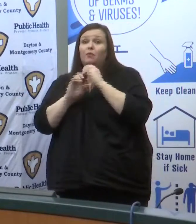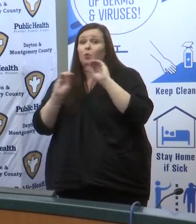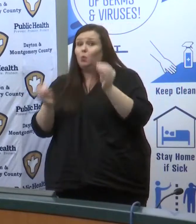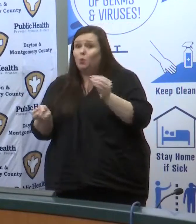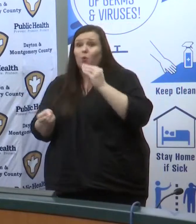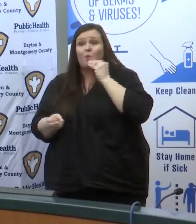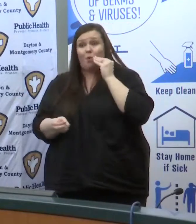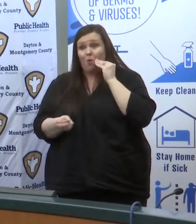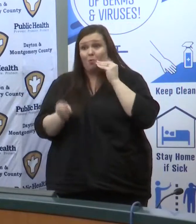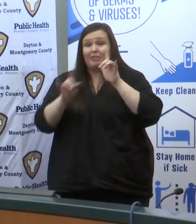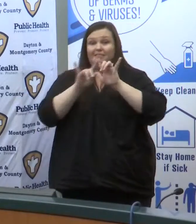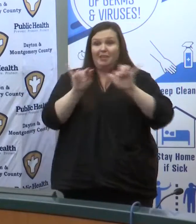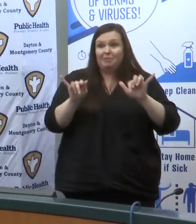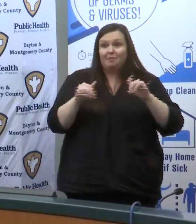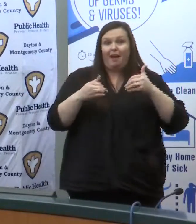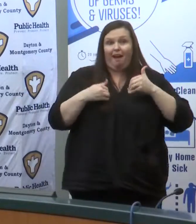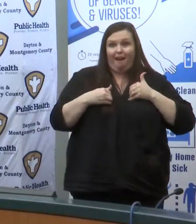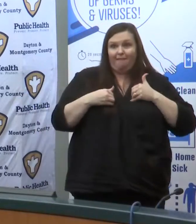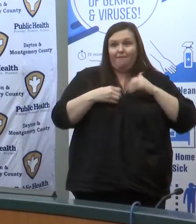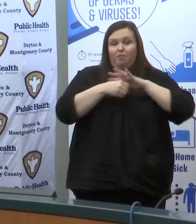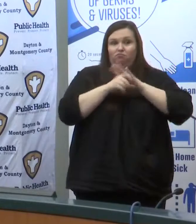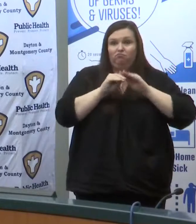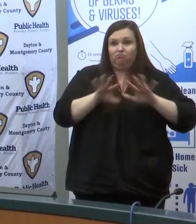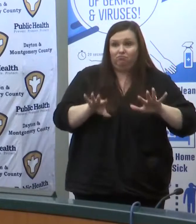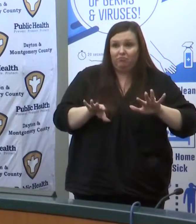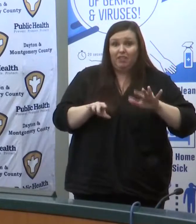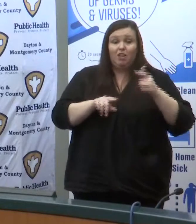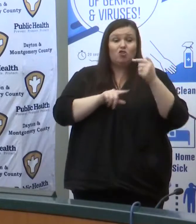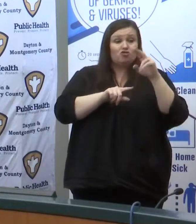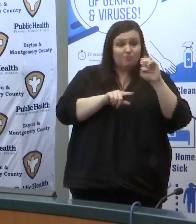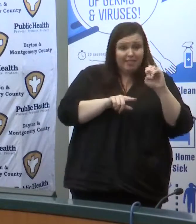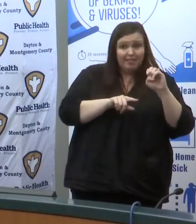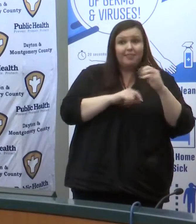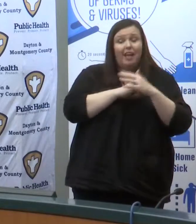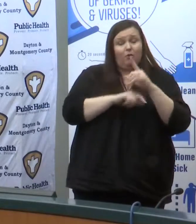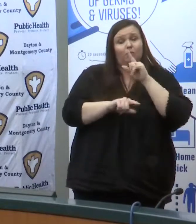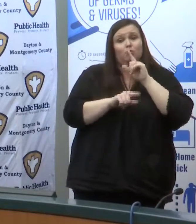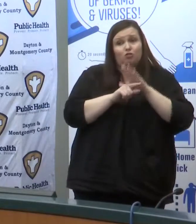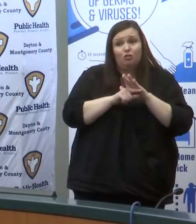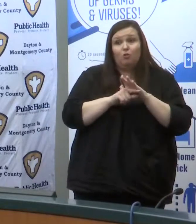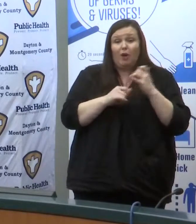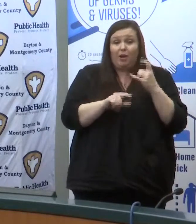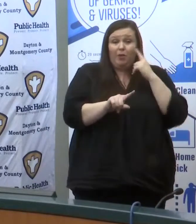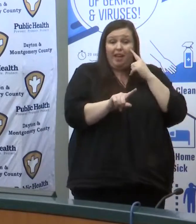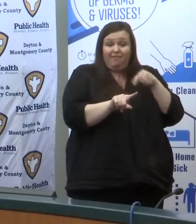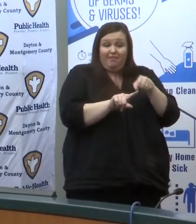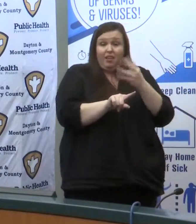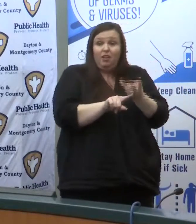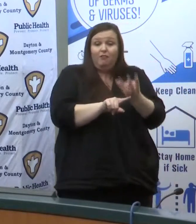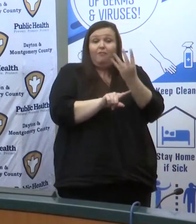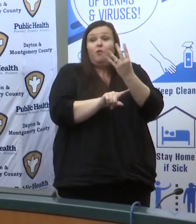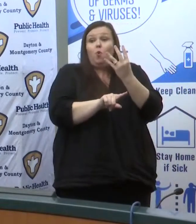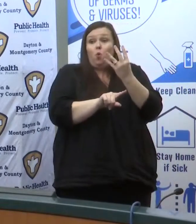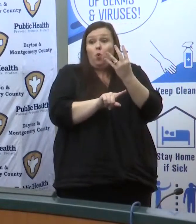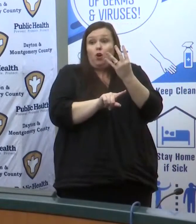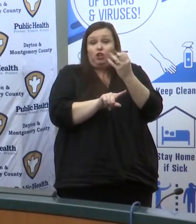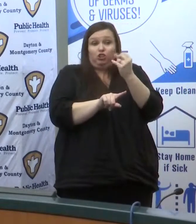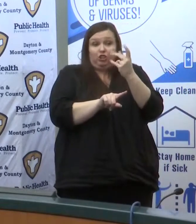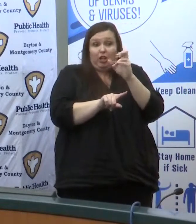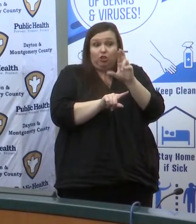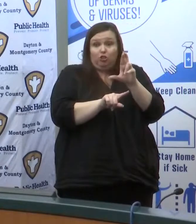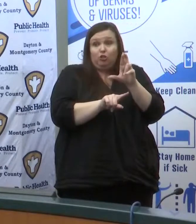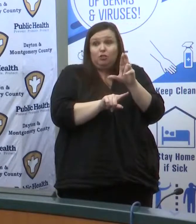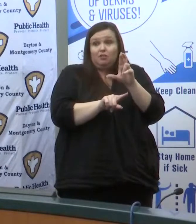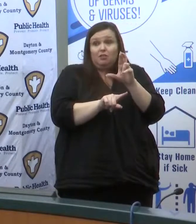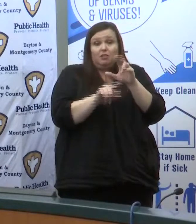informed that in green county and i'm sure similar in montgomery county there are four homeless shelters and they're all in jeopardy